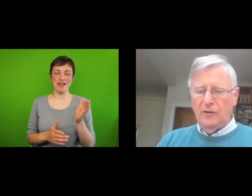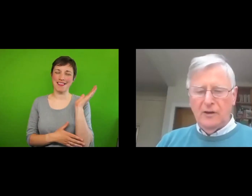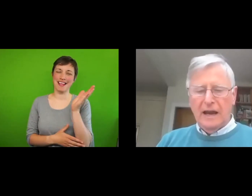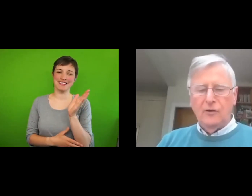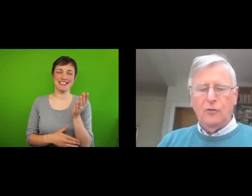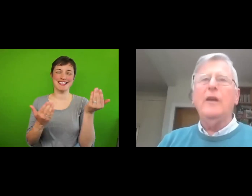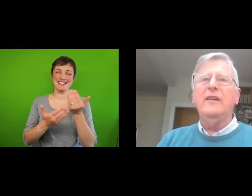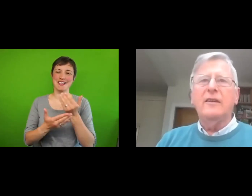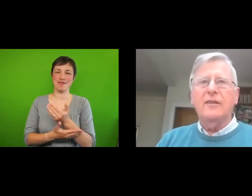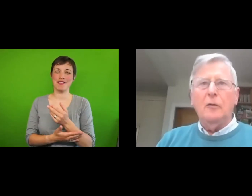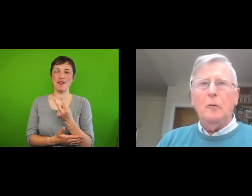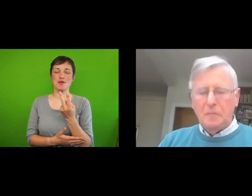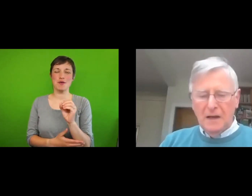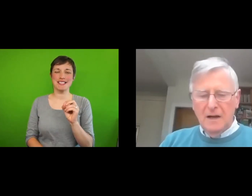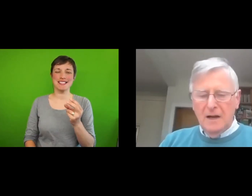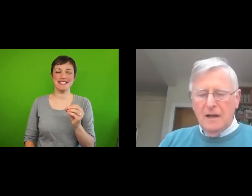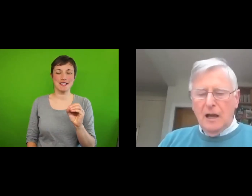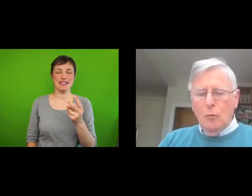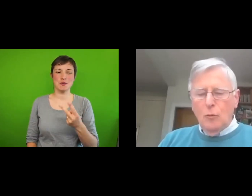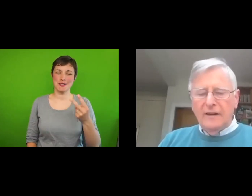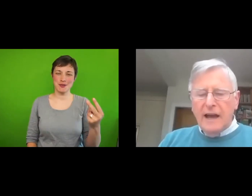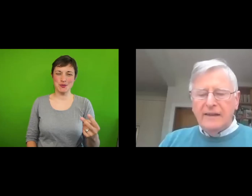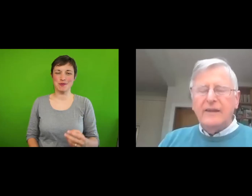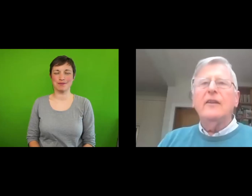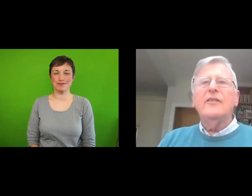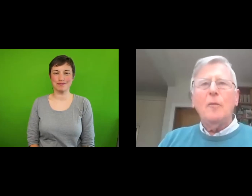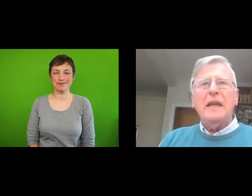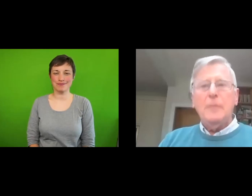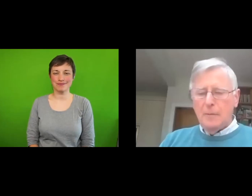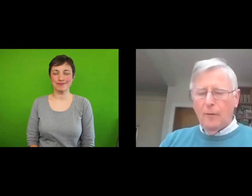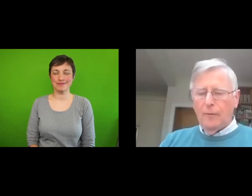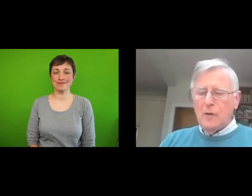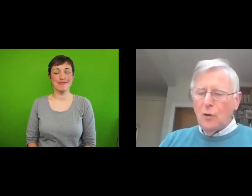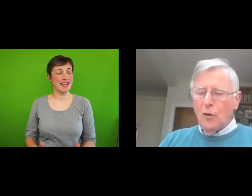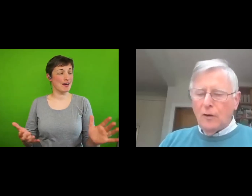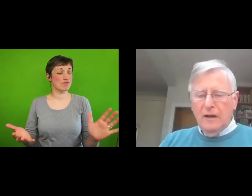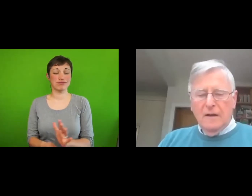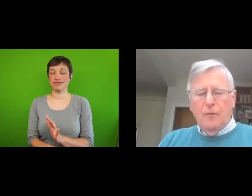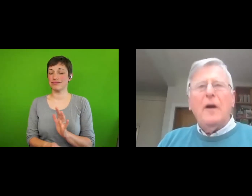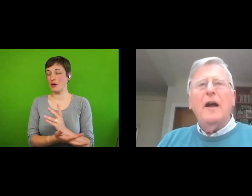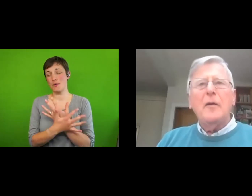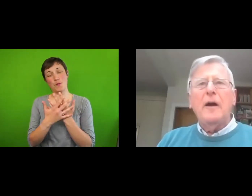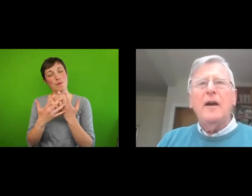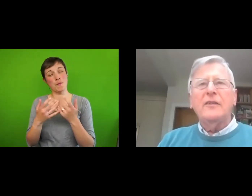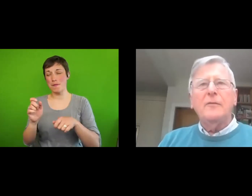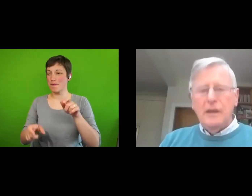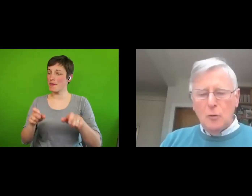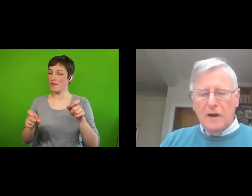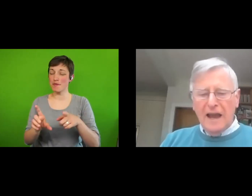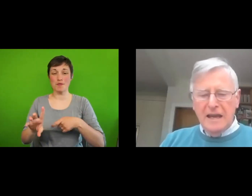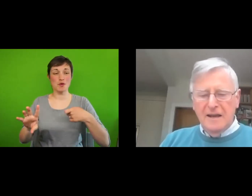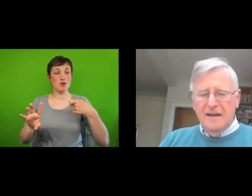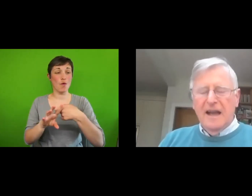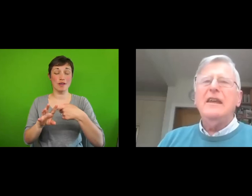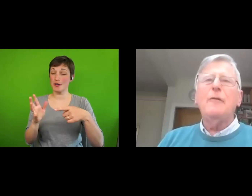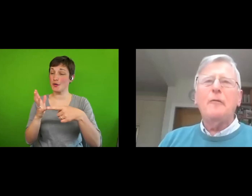2022. And we are delighted that so many people from York, from other parts of the